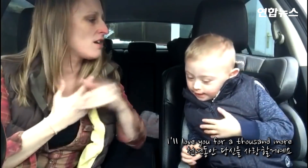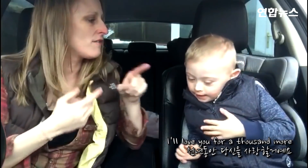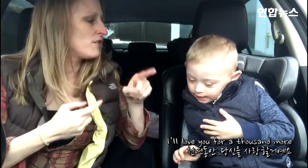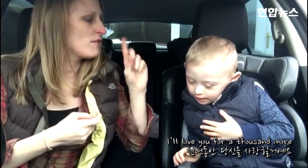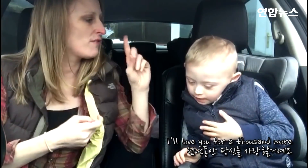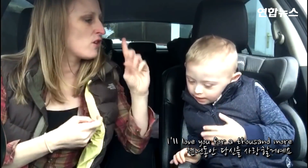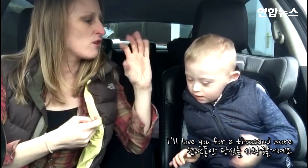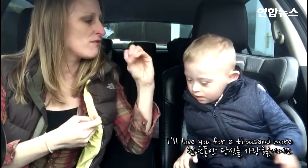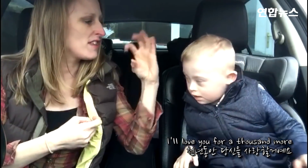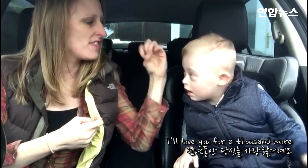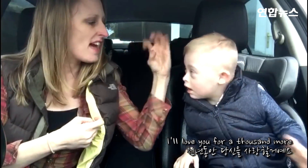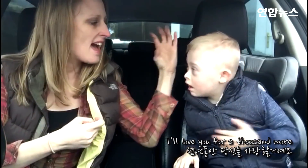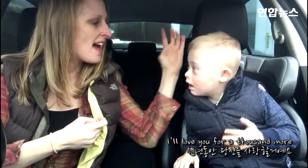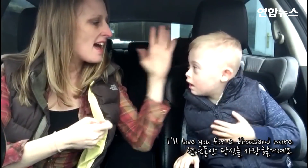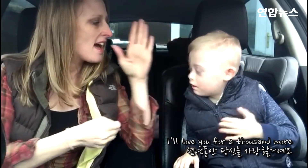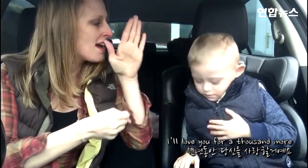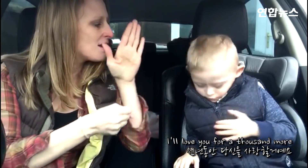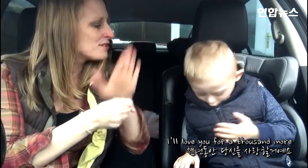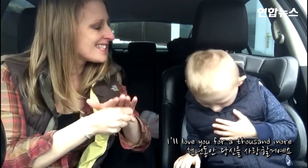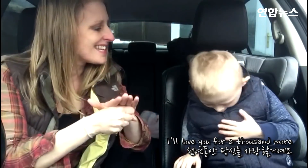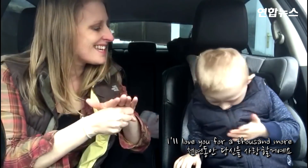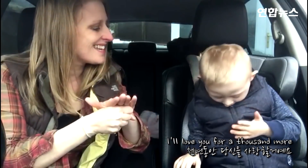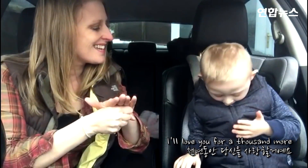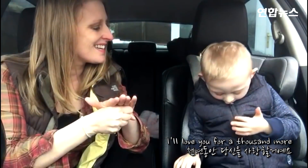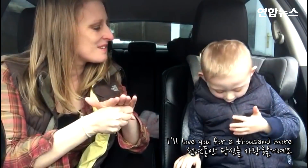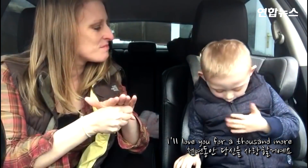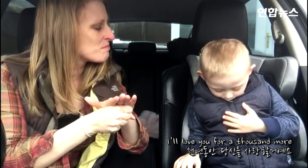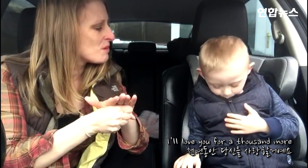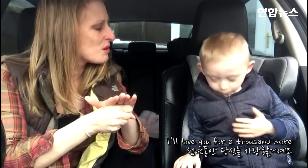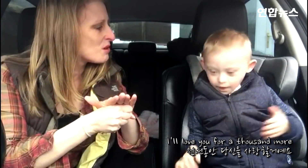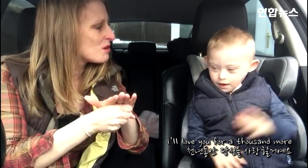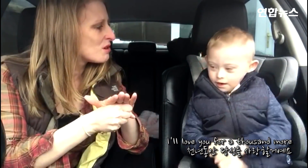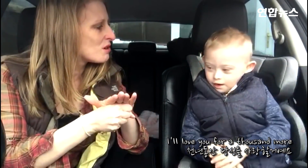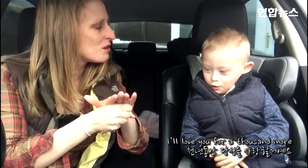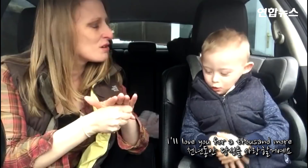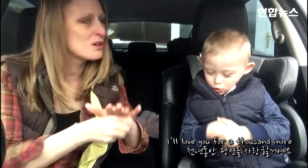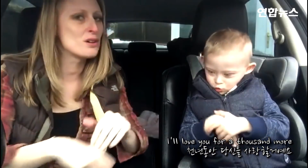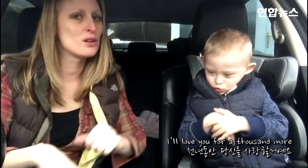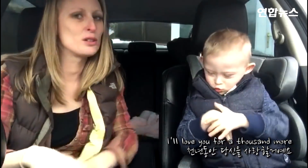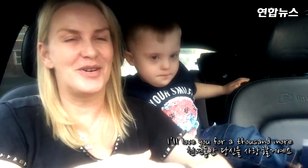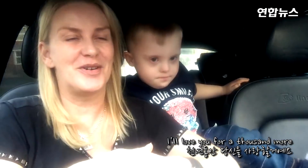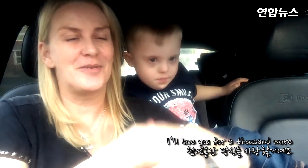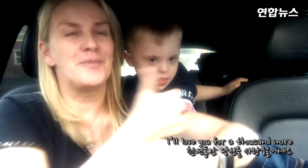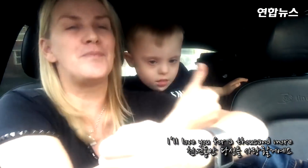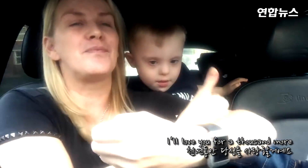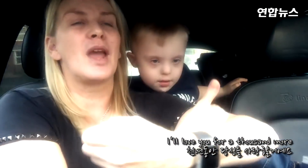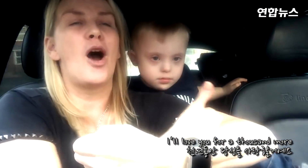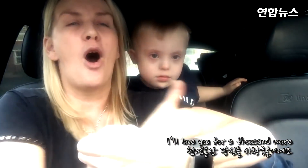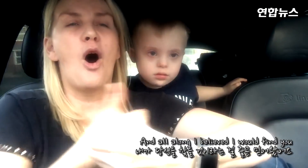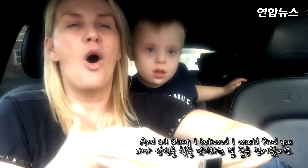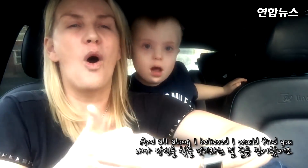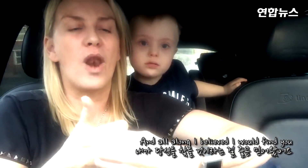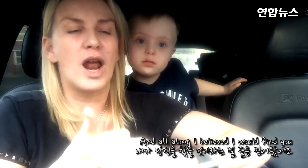love you for a thousand more I love